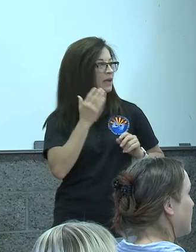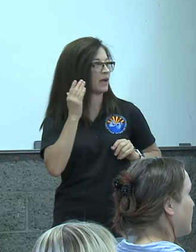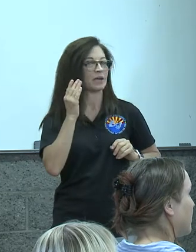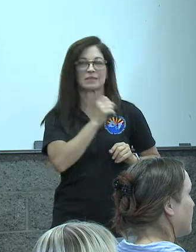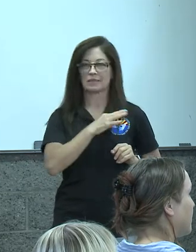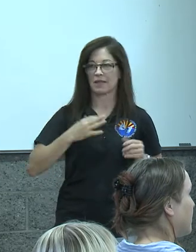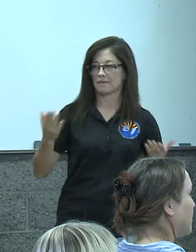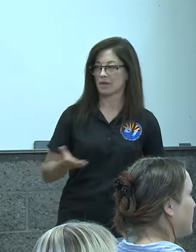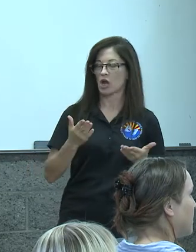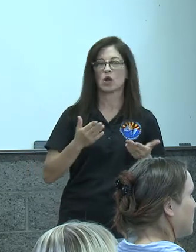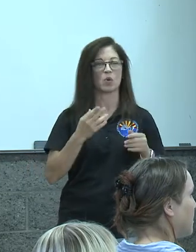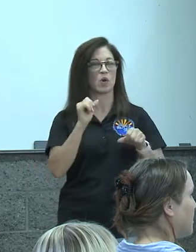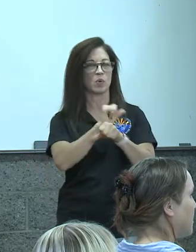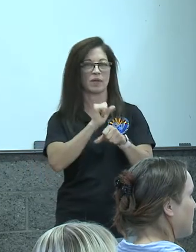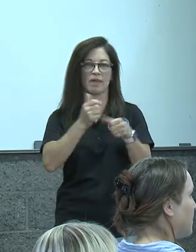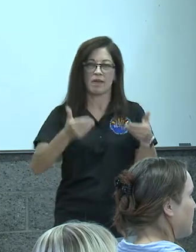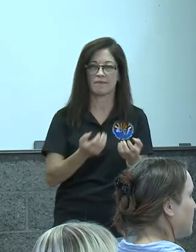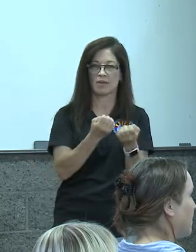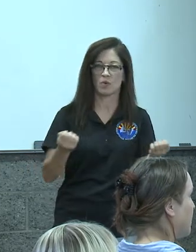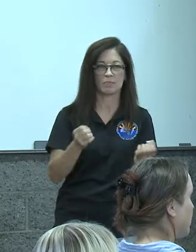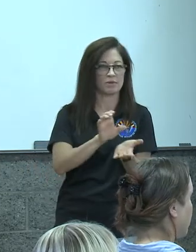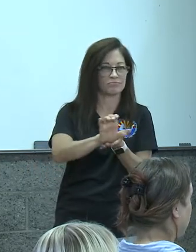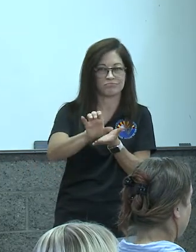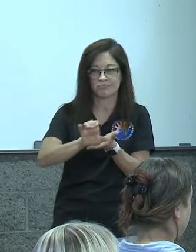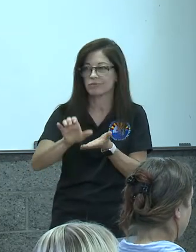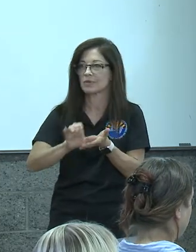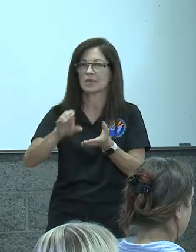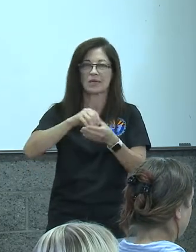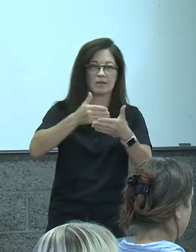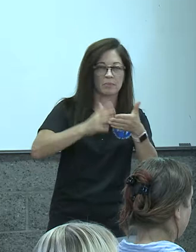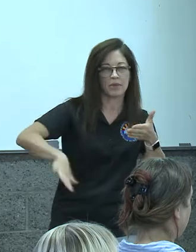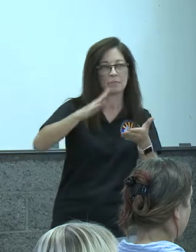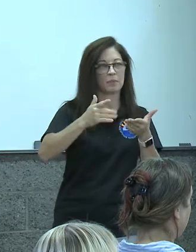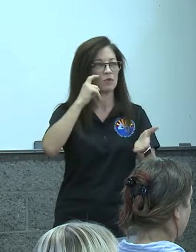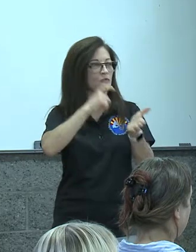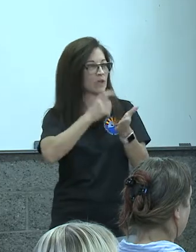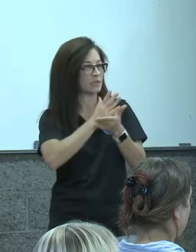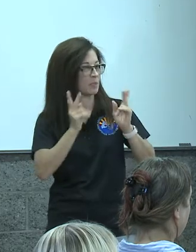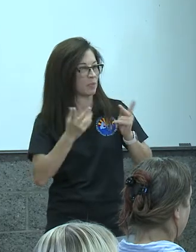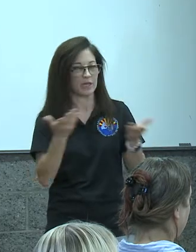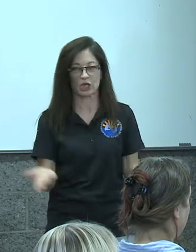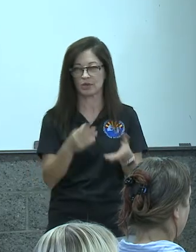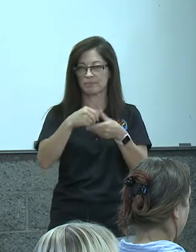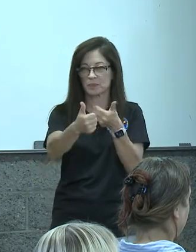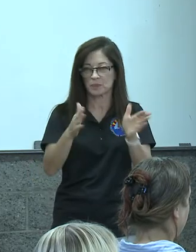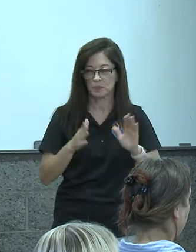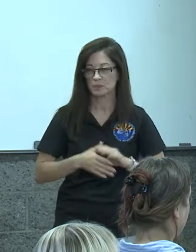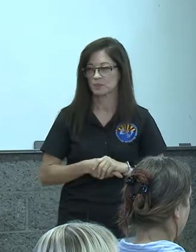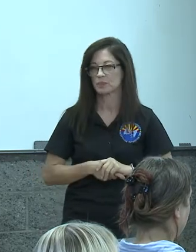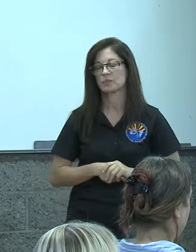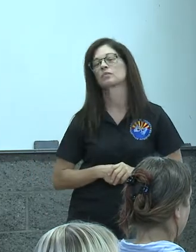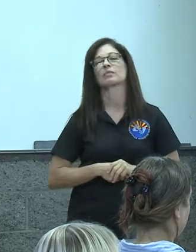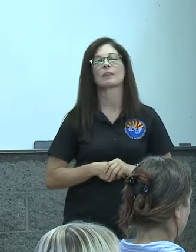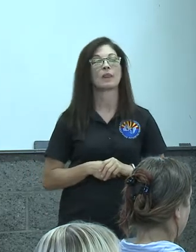actually running heavy equipment um in the neighborhood you might recognize some of the people around here around the room um so